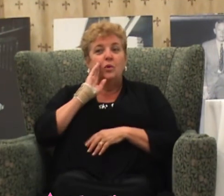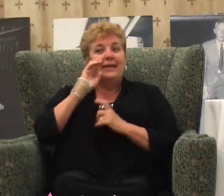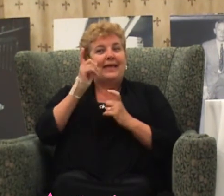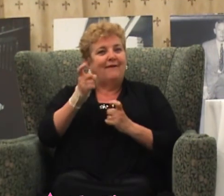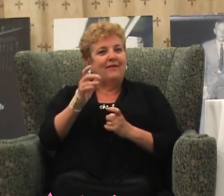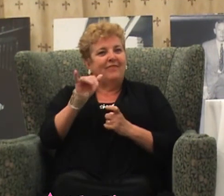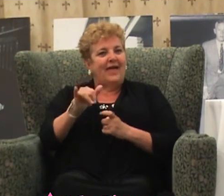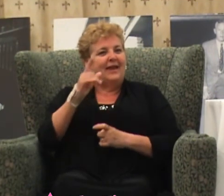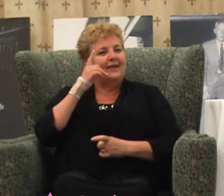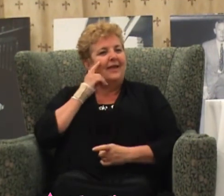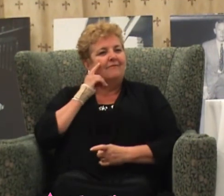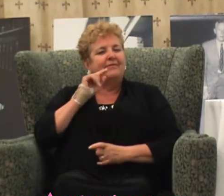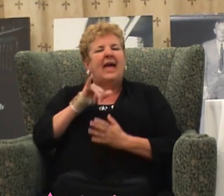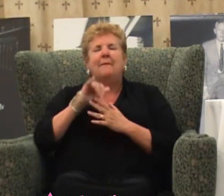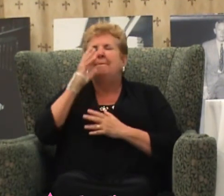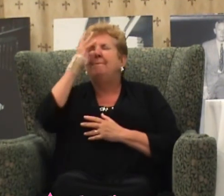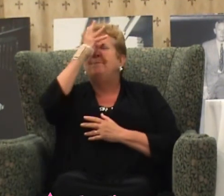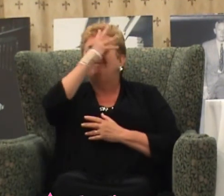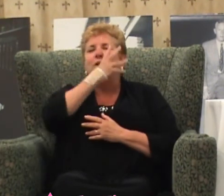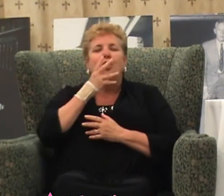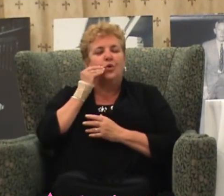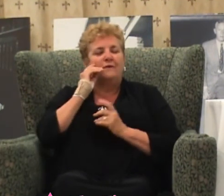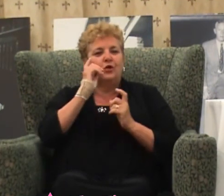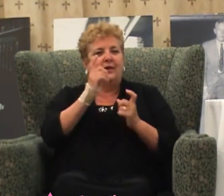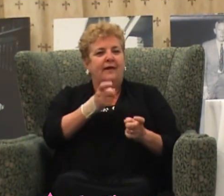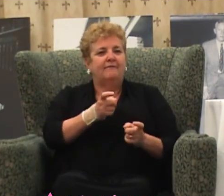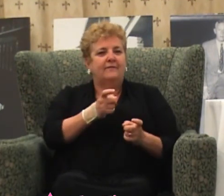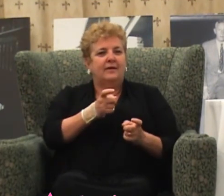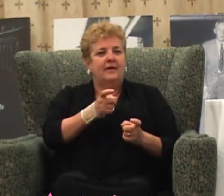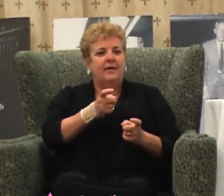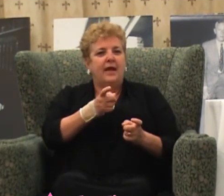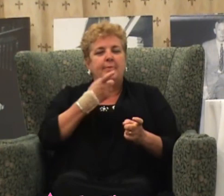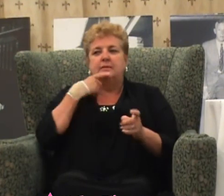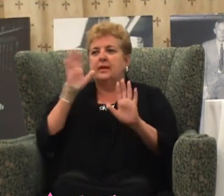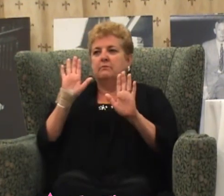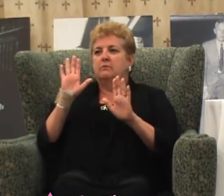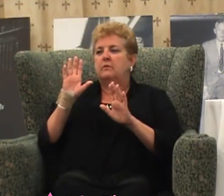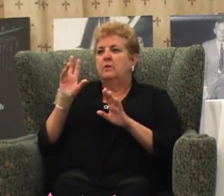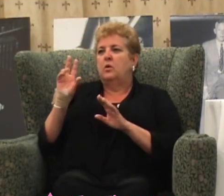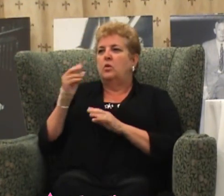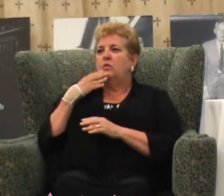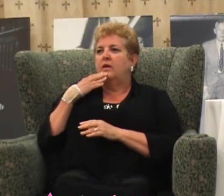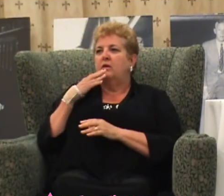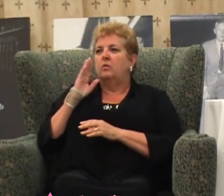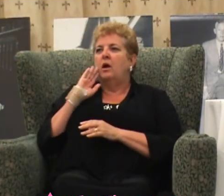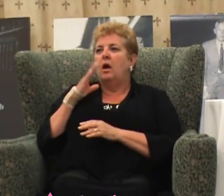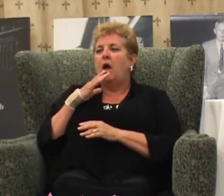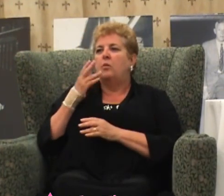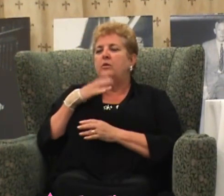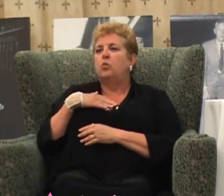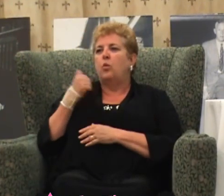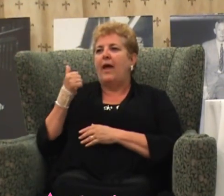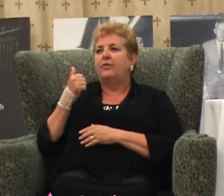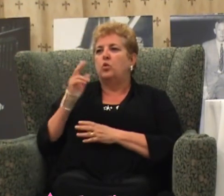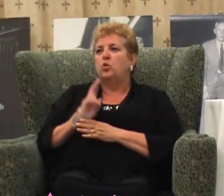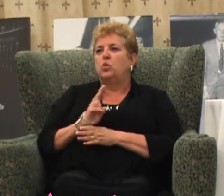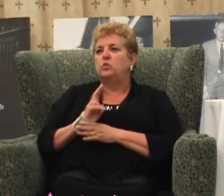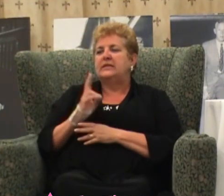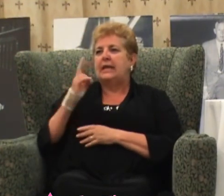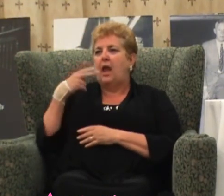That beautiful gift. And say, no thanks, I'd rather get loaded. That's true. There are people here tonight that will do that. If